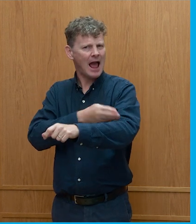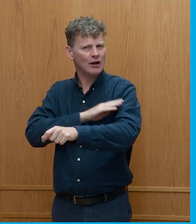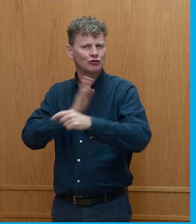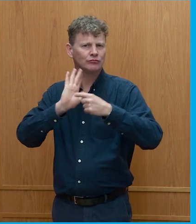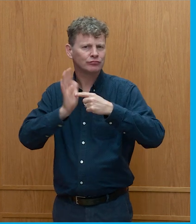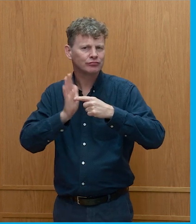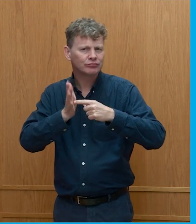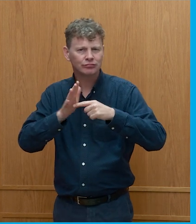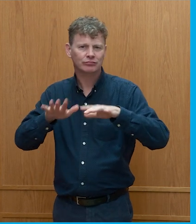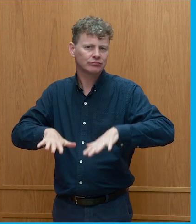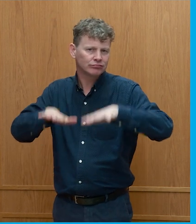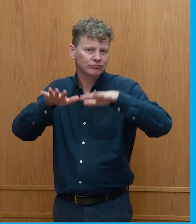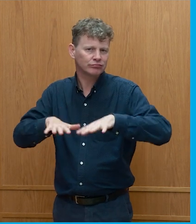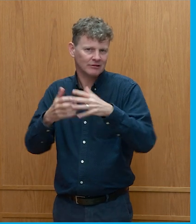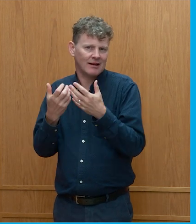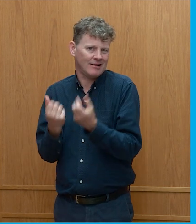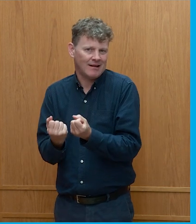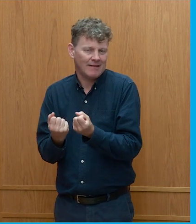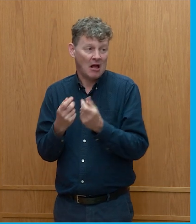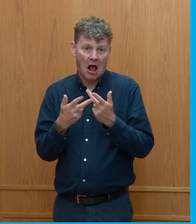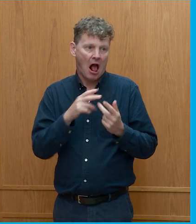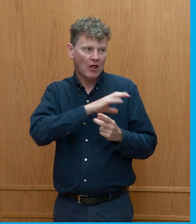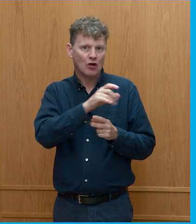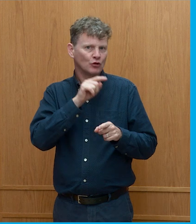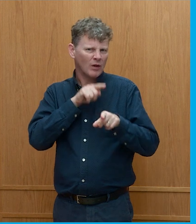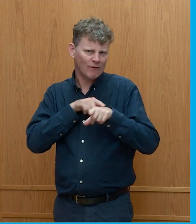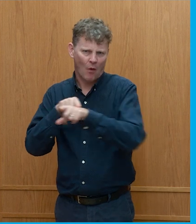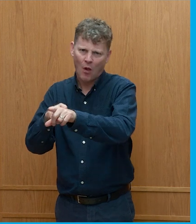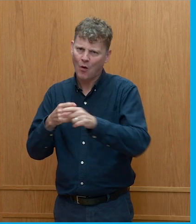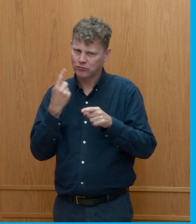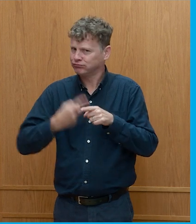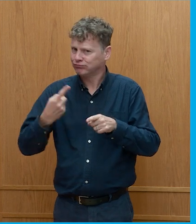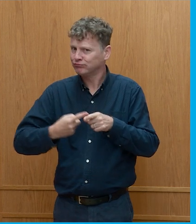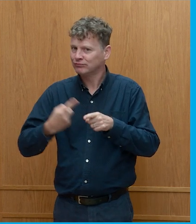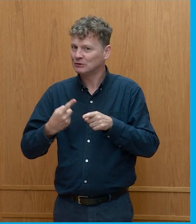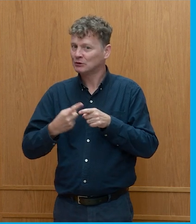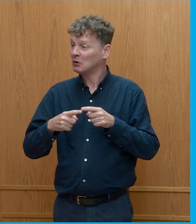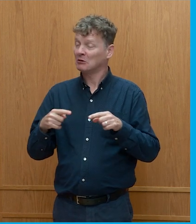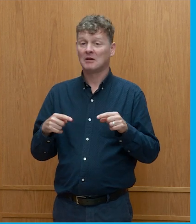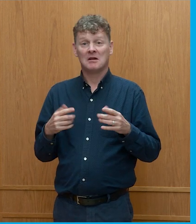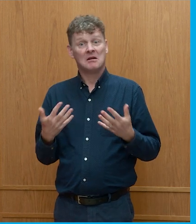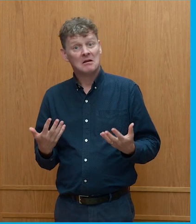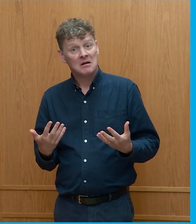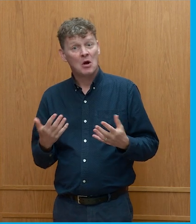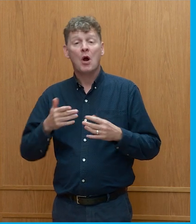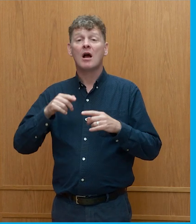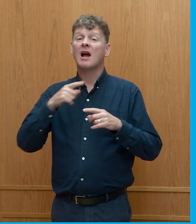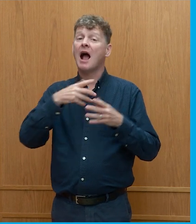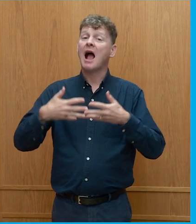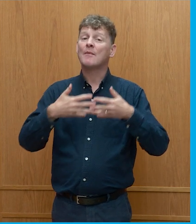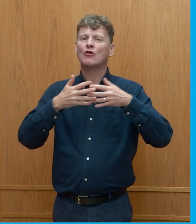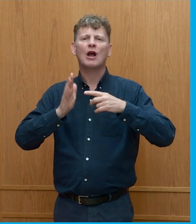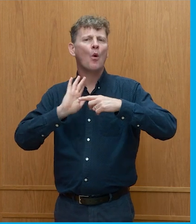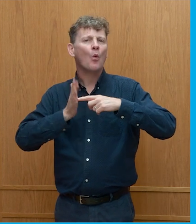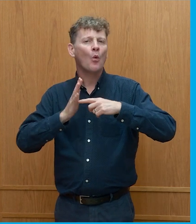But I think other countries are going to follow suit pretty quickly. So we might not be able to do wind, for example, due to